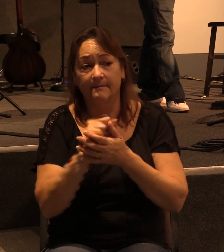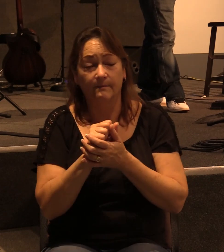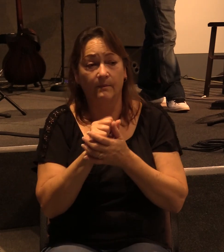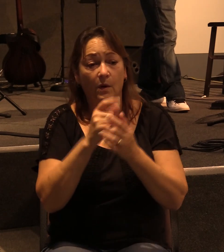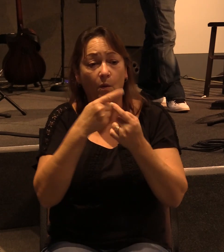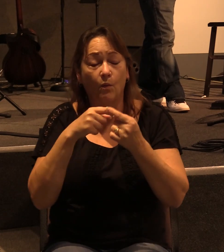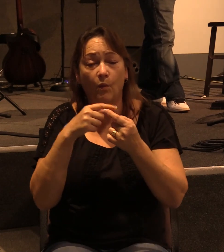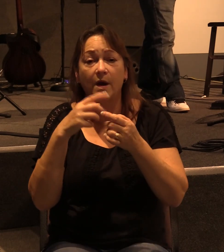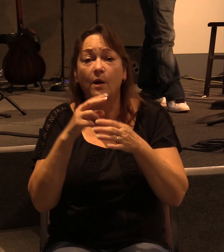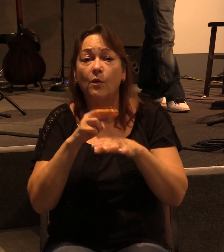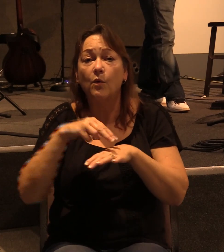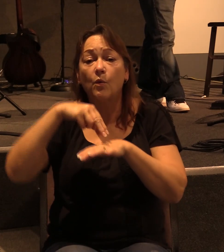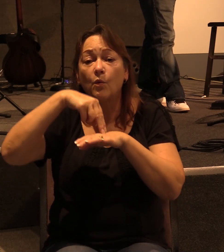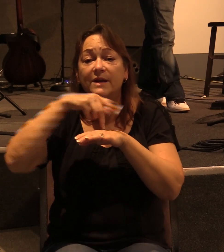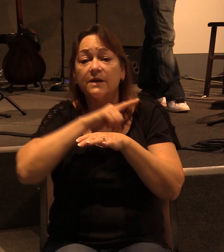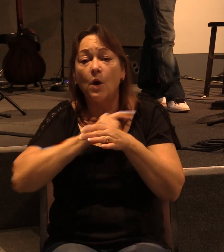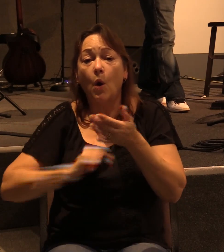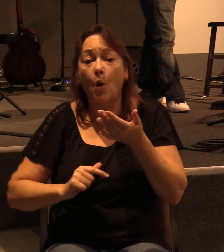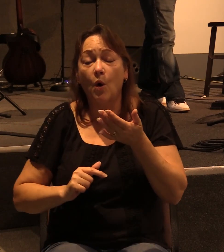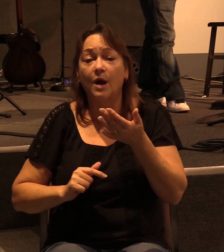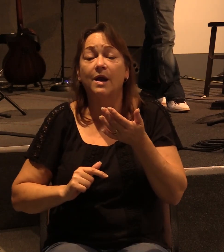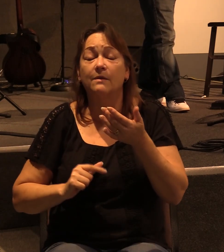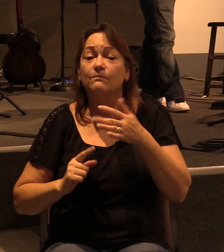when the risen Lord appeared to him.